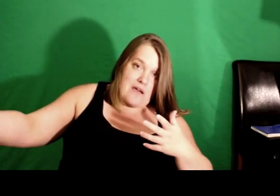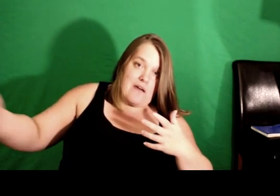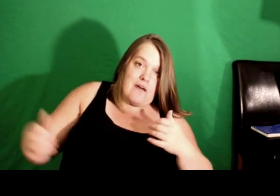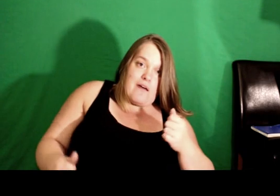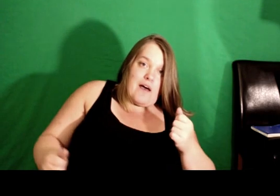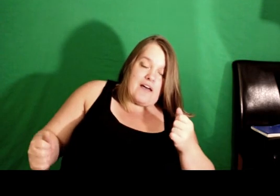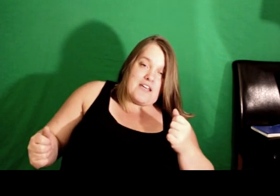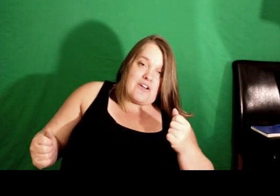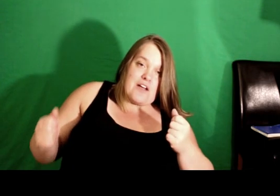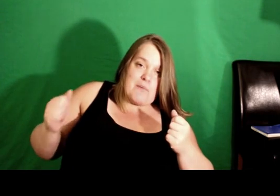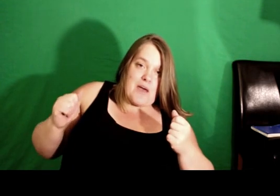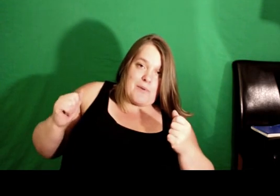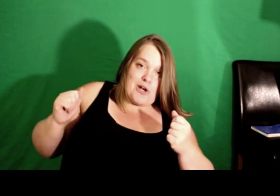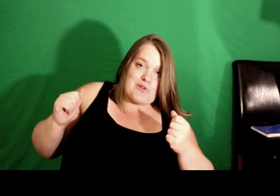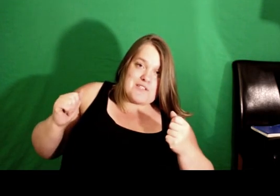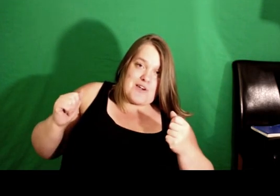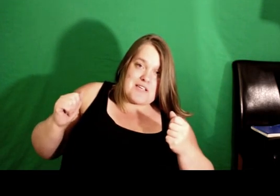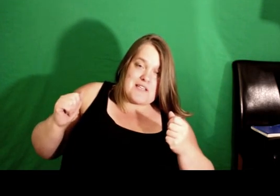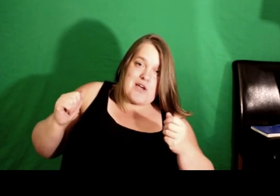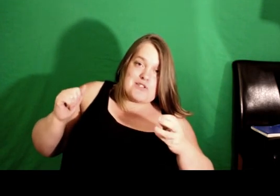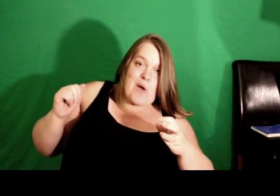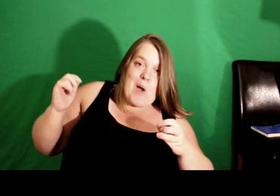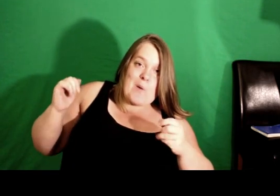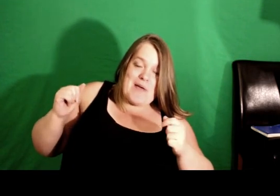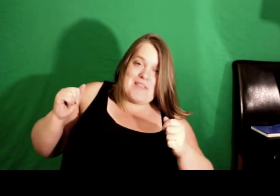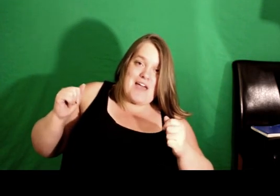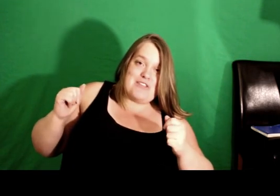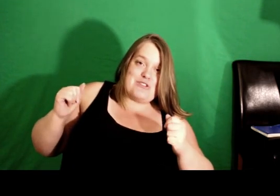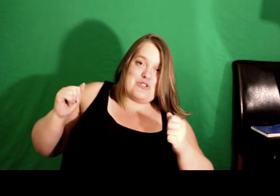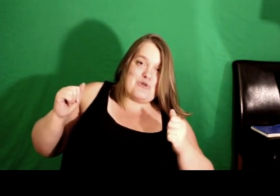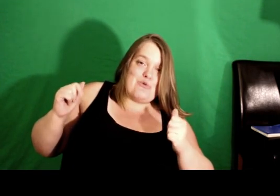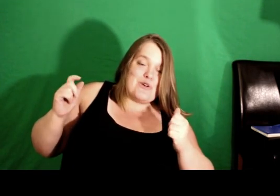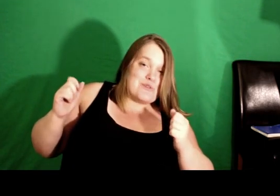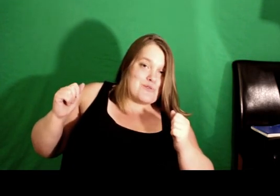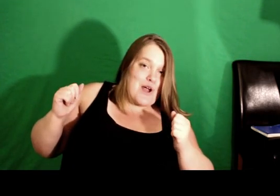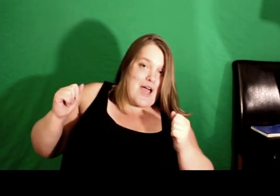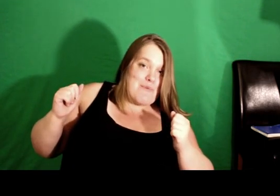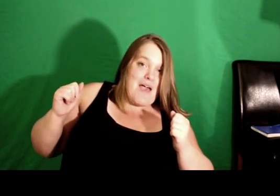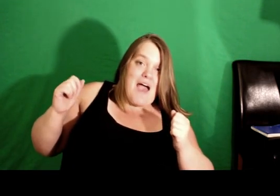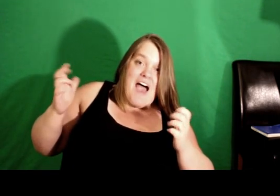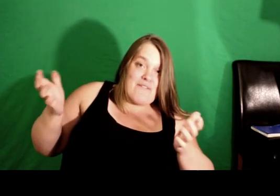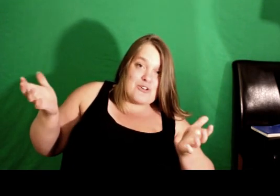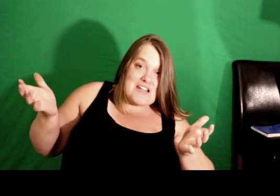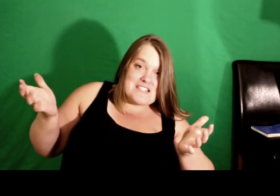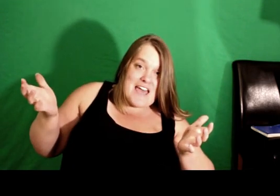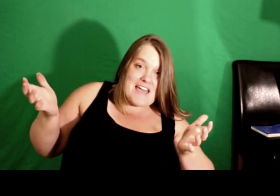here coming up in our new series. So I hope that you will subscribe. Have a great day.